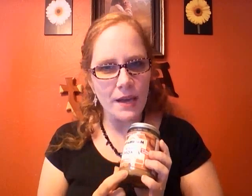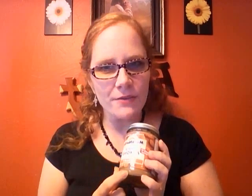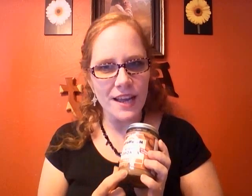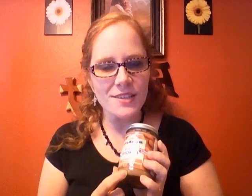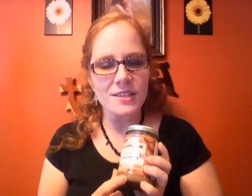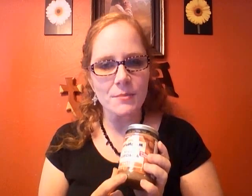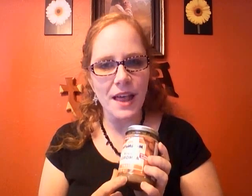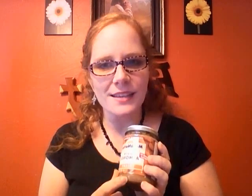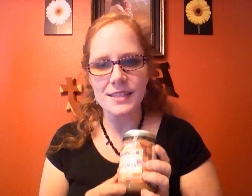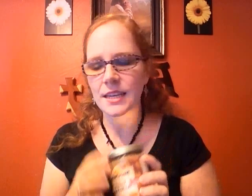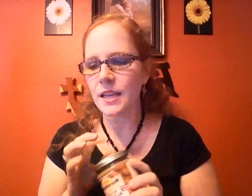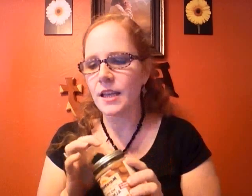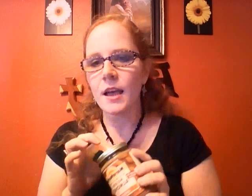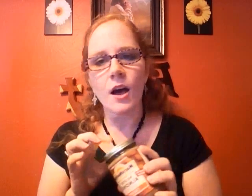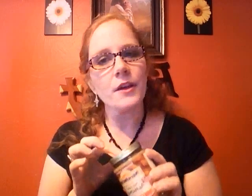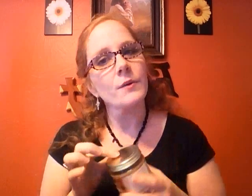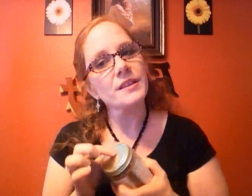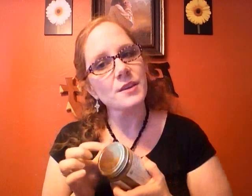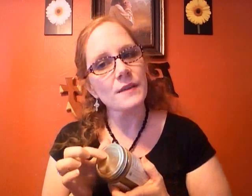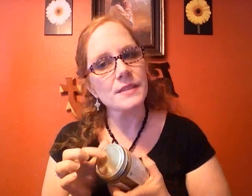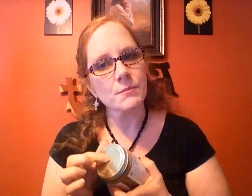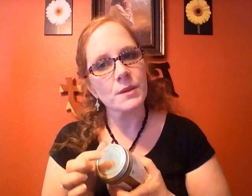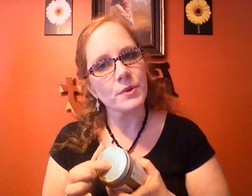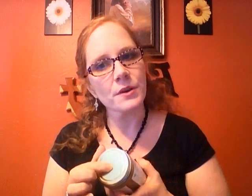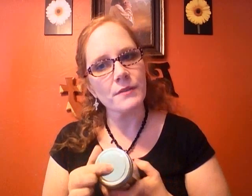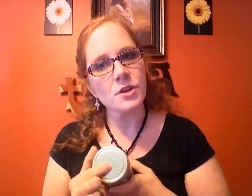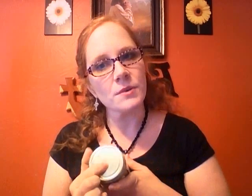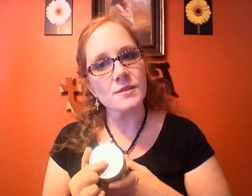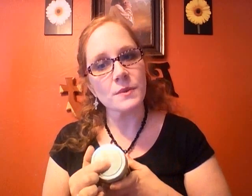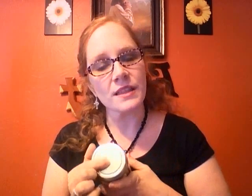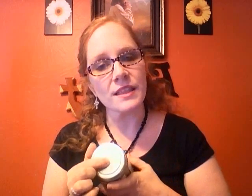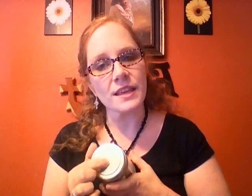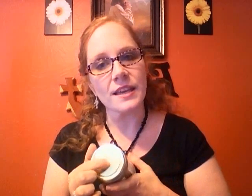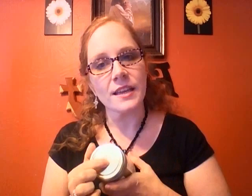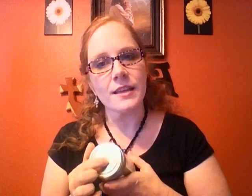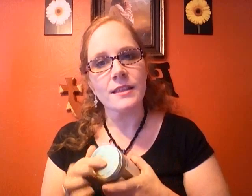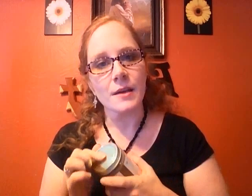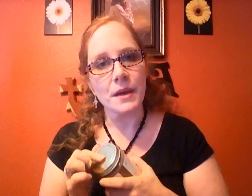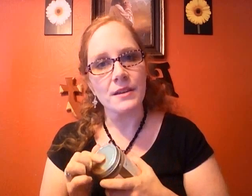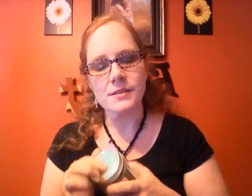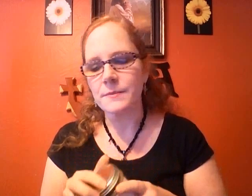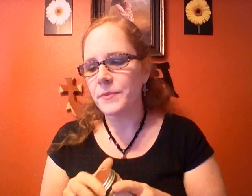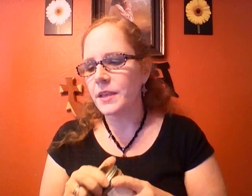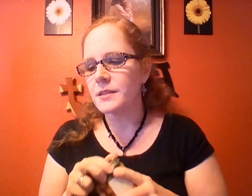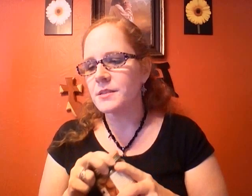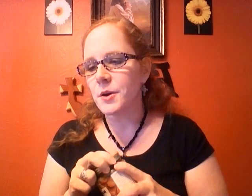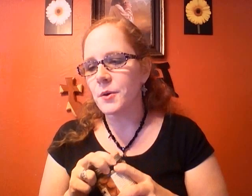bad reaction to plastic although we do have some people who have troubles with the the metals so